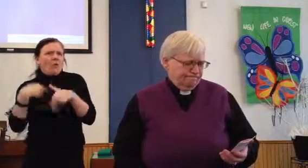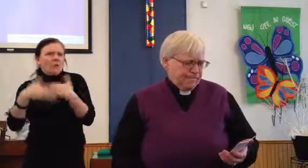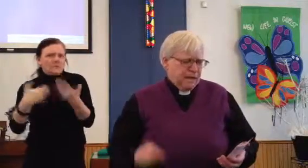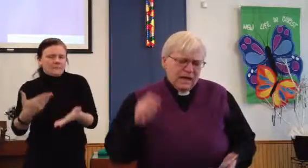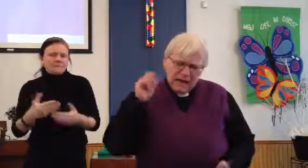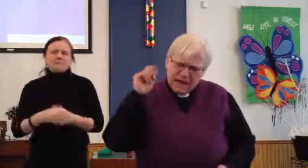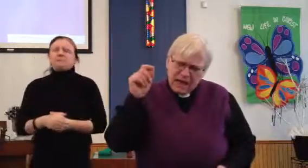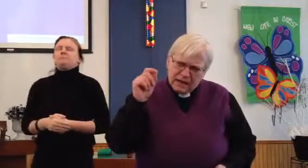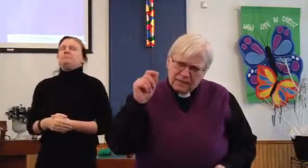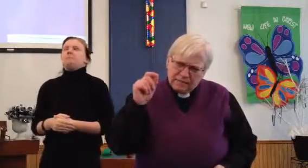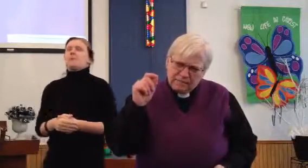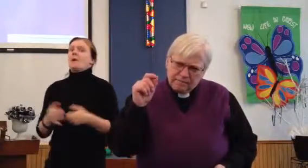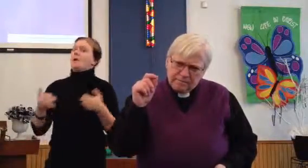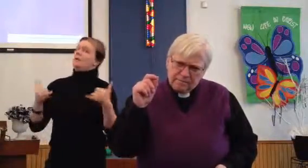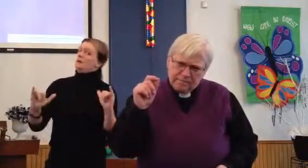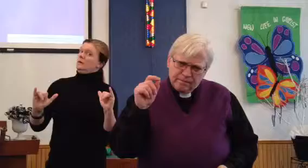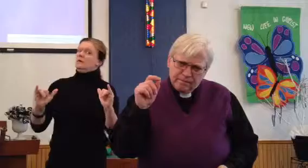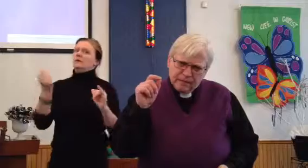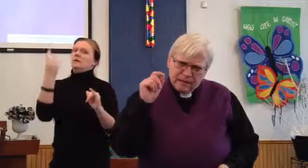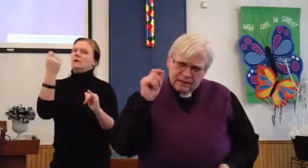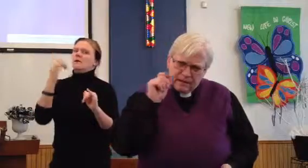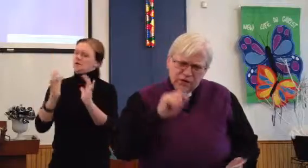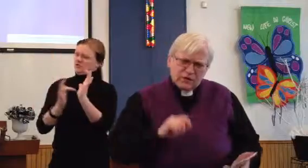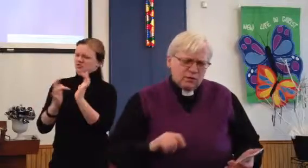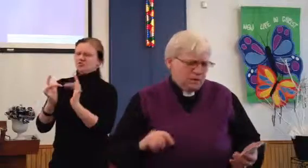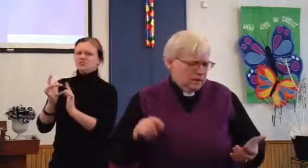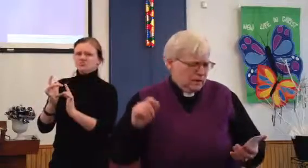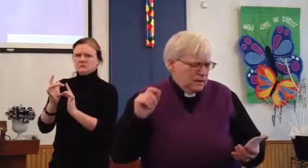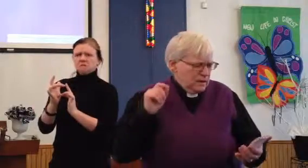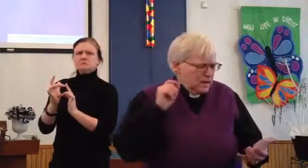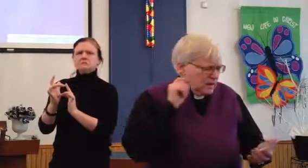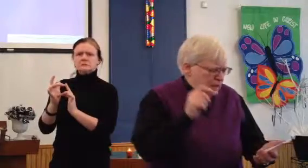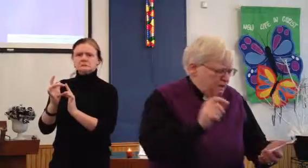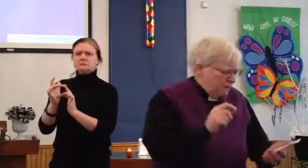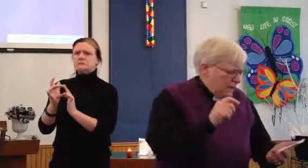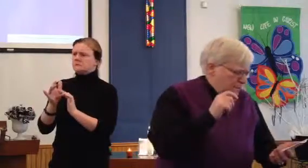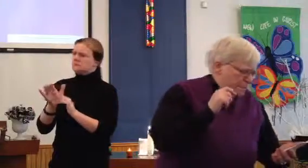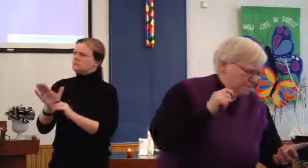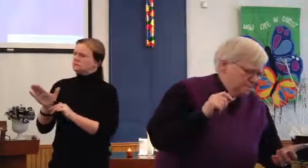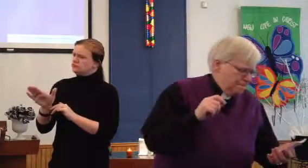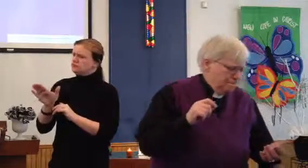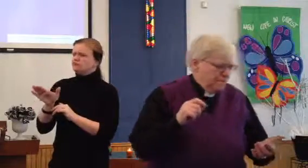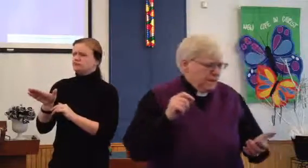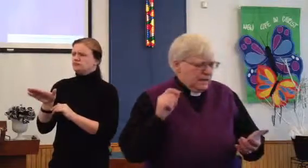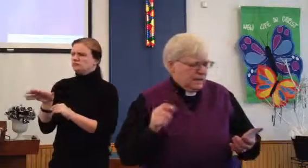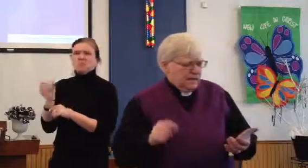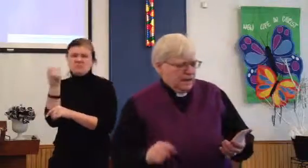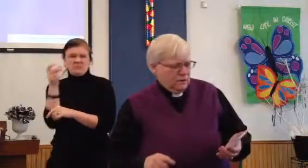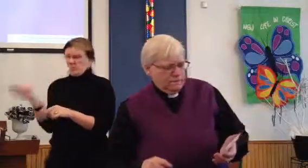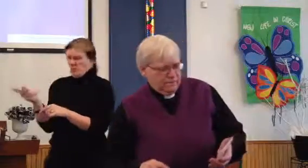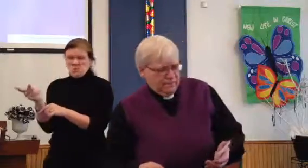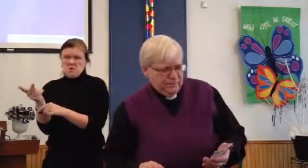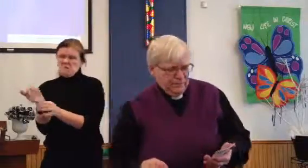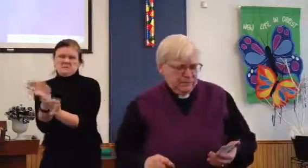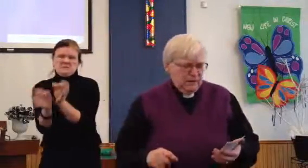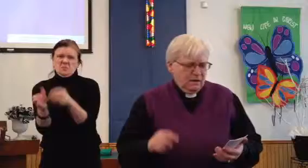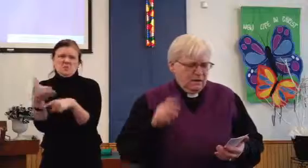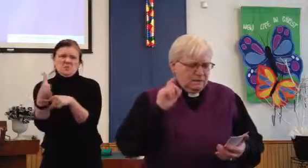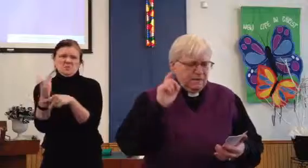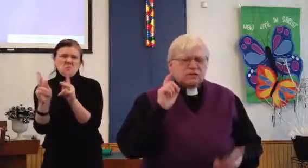And yet, these fishermen, Philip and Nathaniel, found